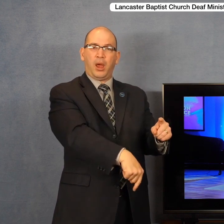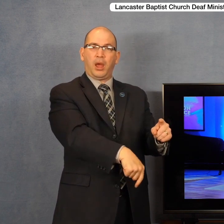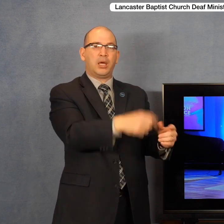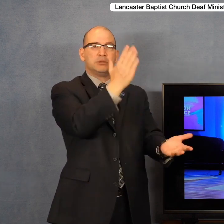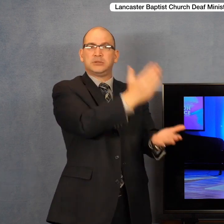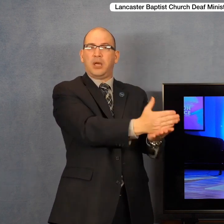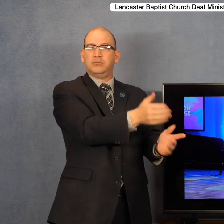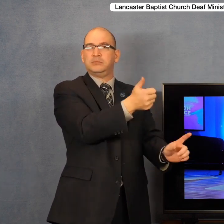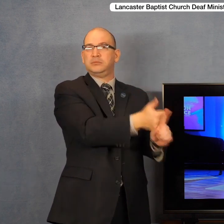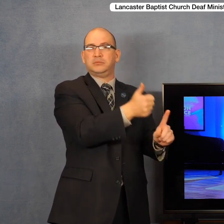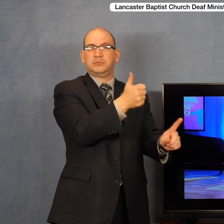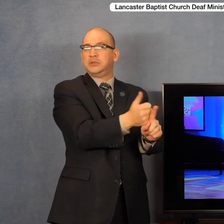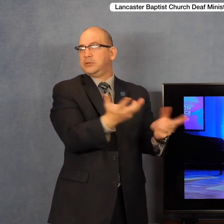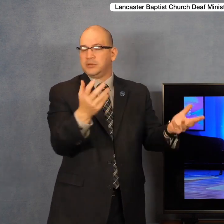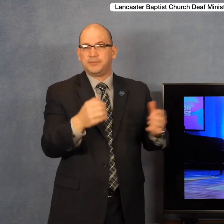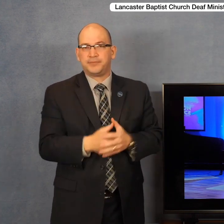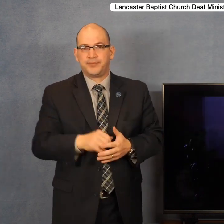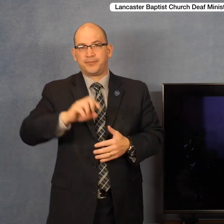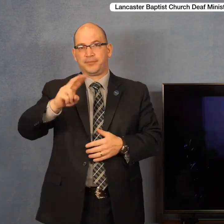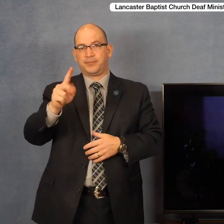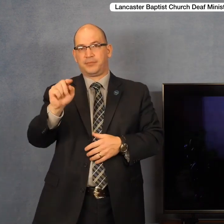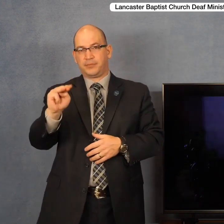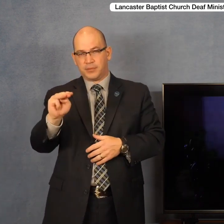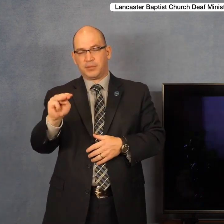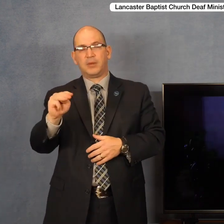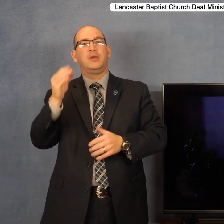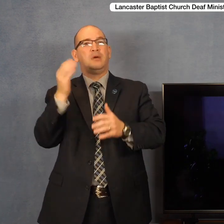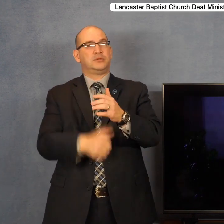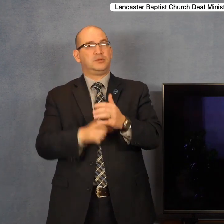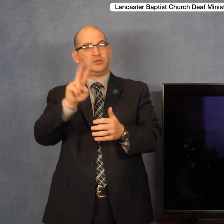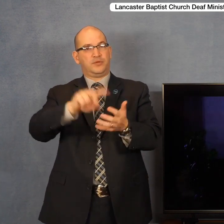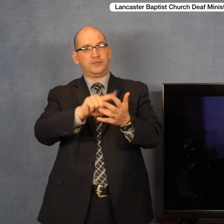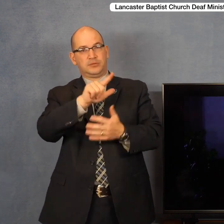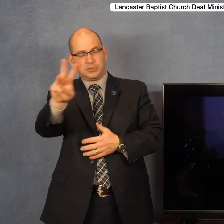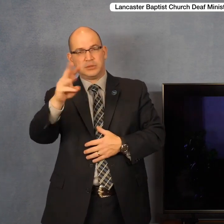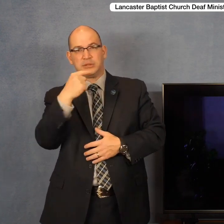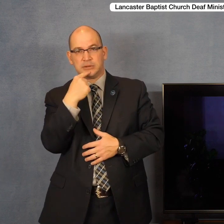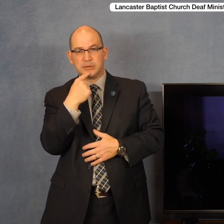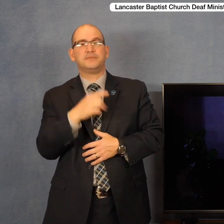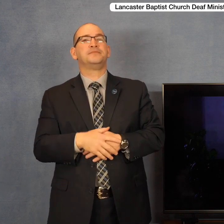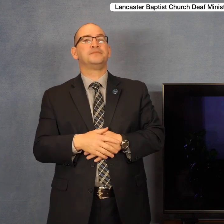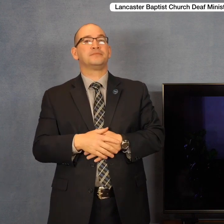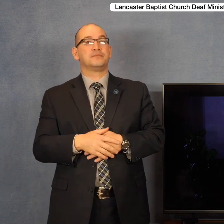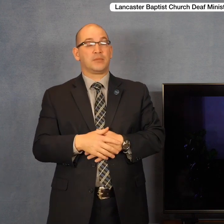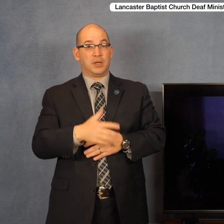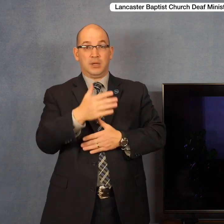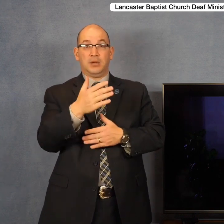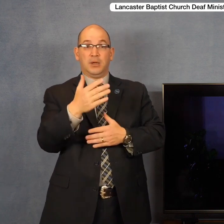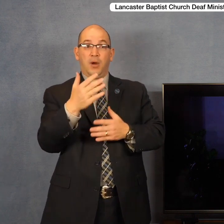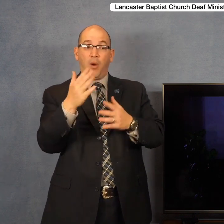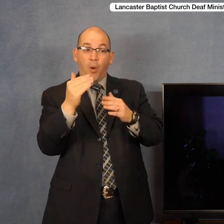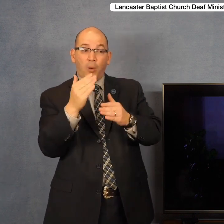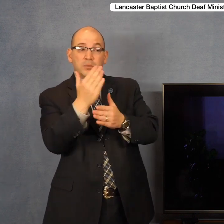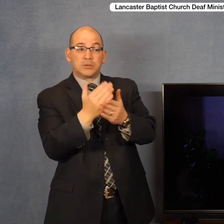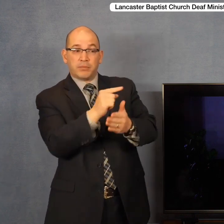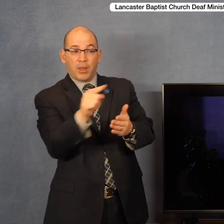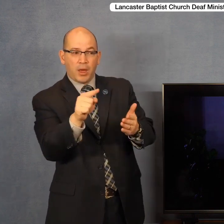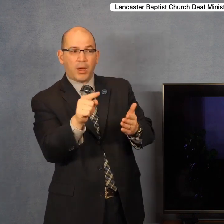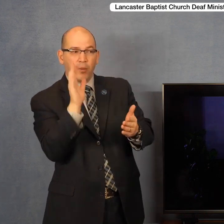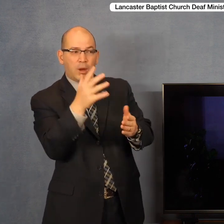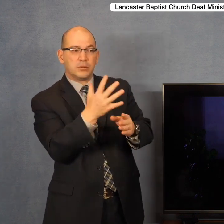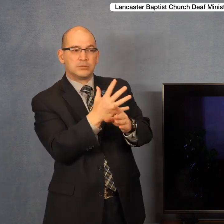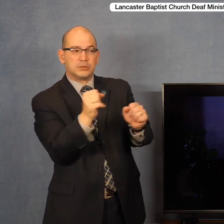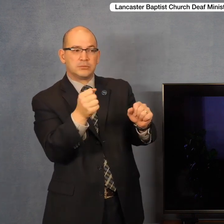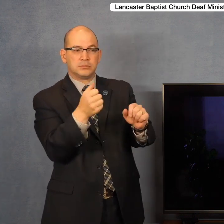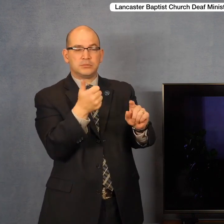or deliverance. 2 Timothy 2 and 26 tells us, And they that may recover themselves out of the snare of the devil,